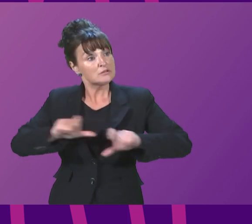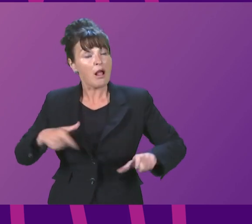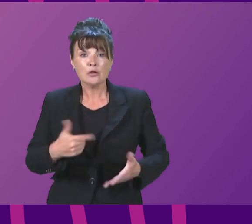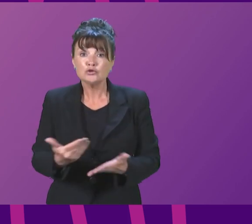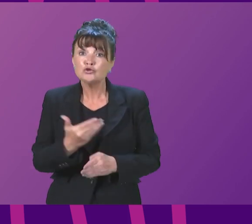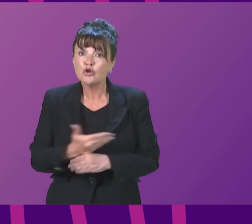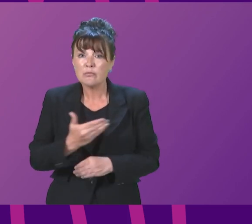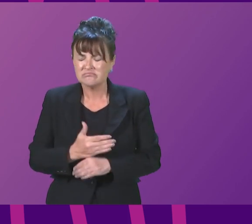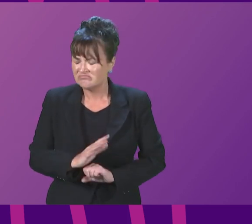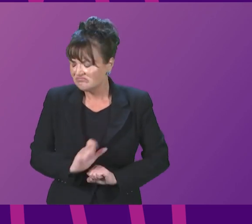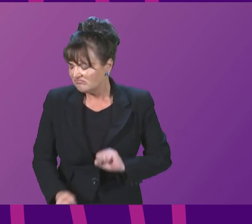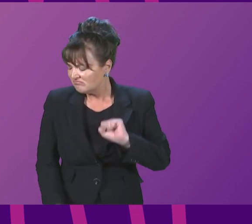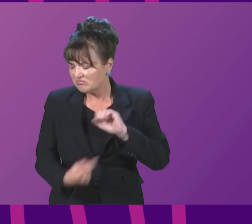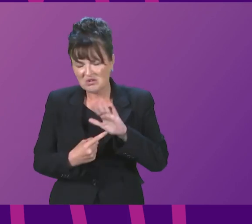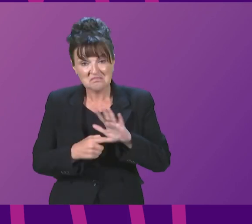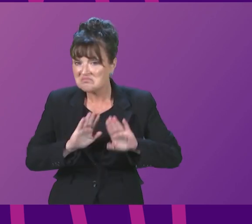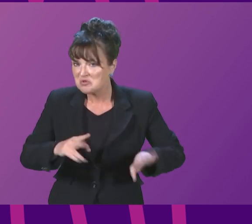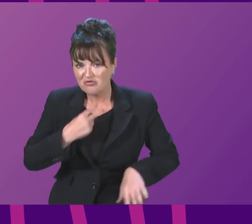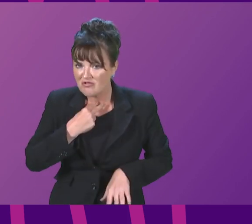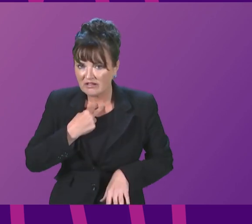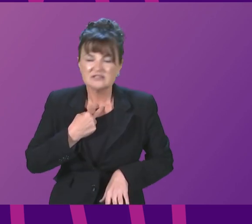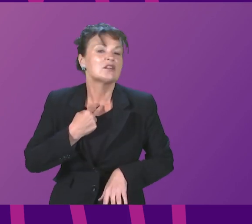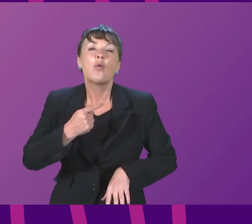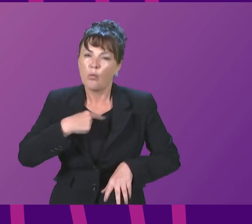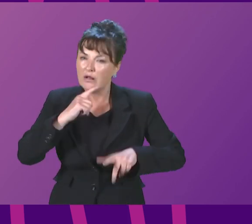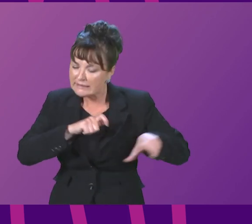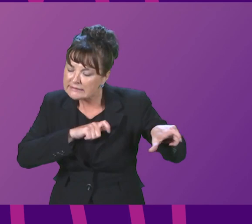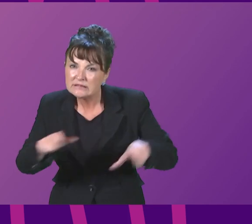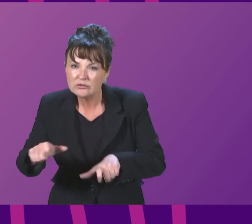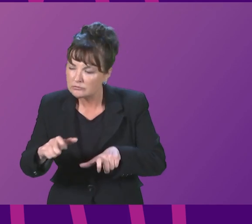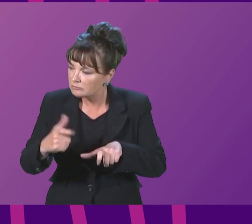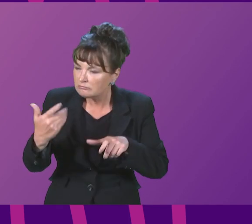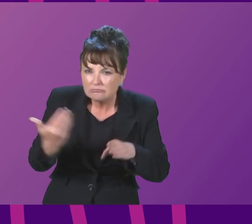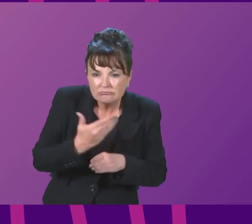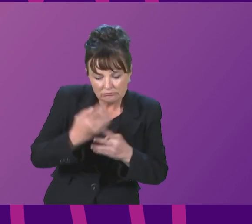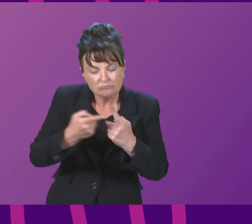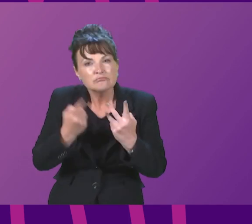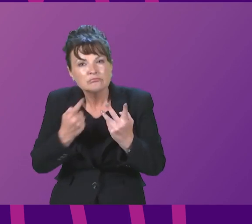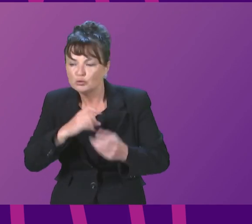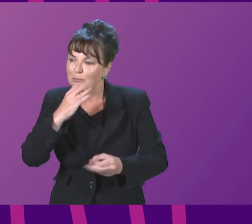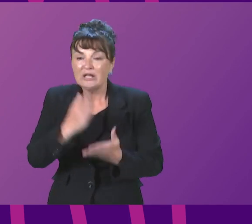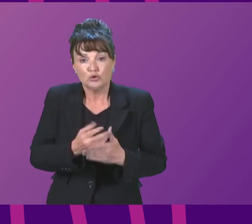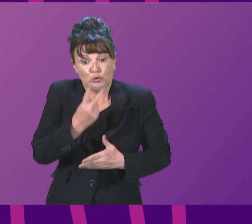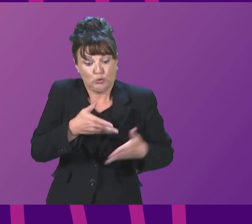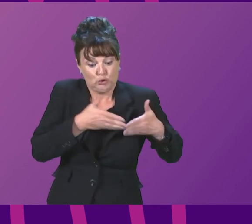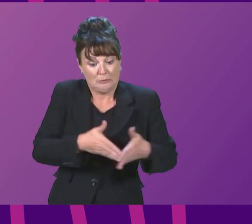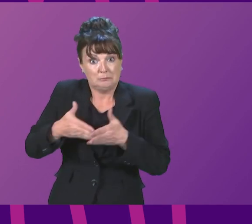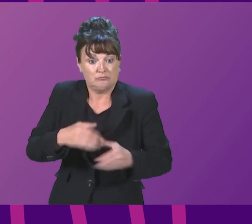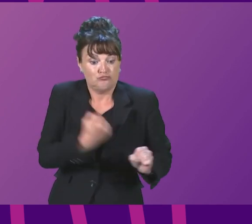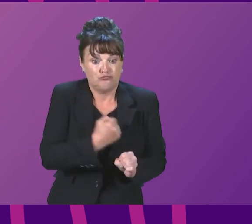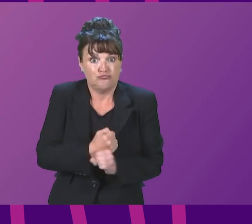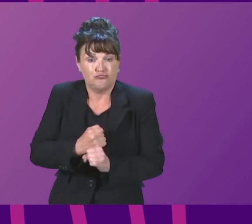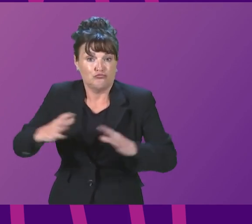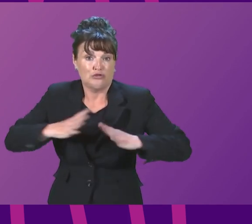job. That is important. And of course, we will continue to take action to ensure that the two ferries are completed and that work